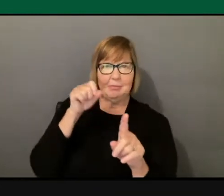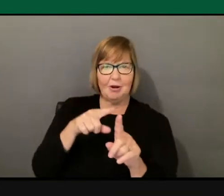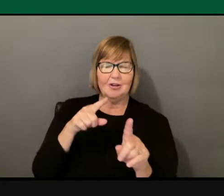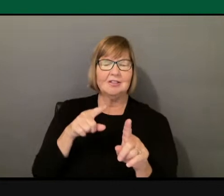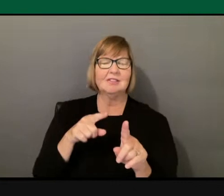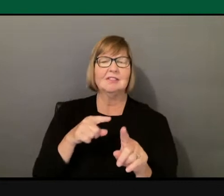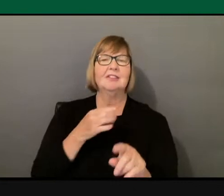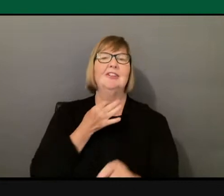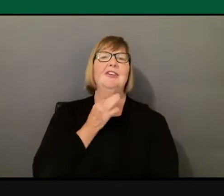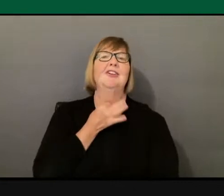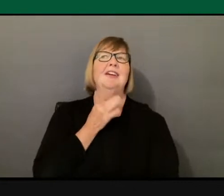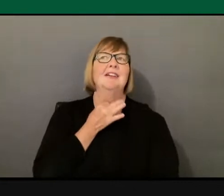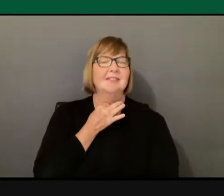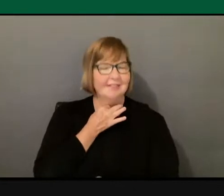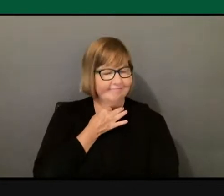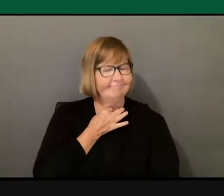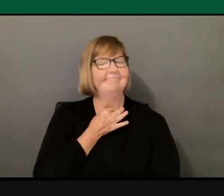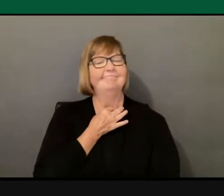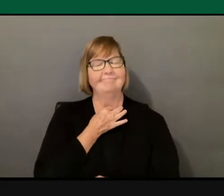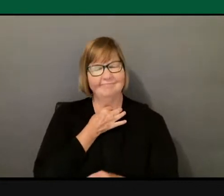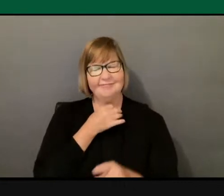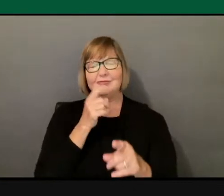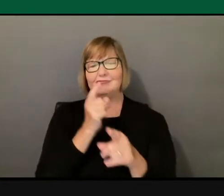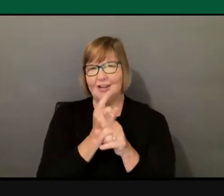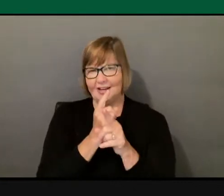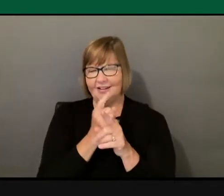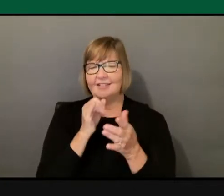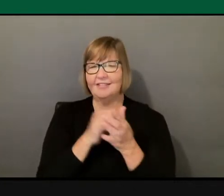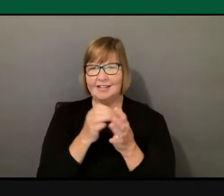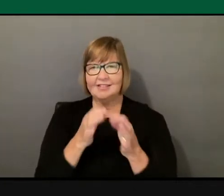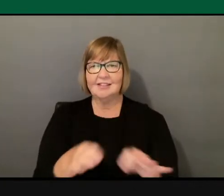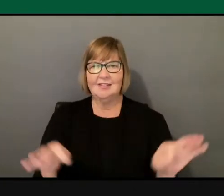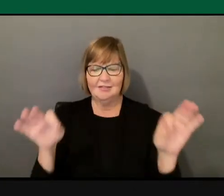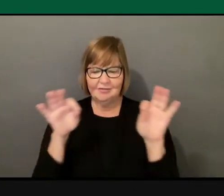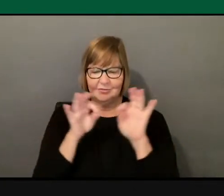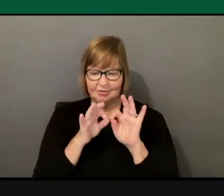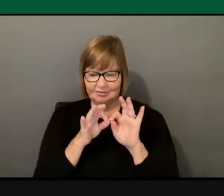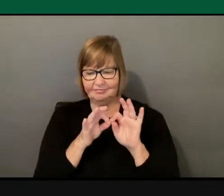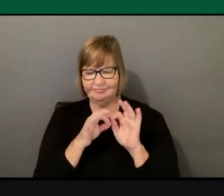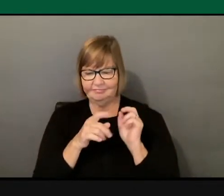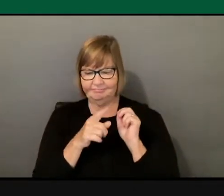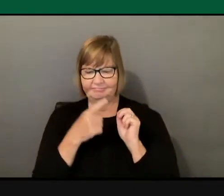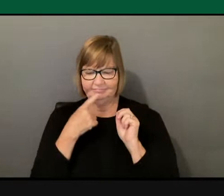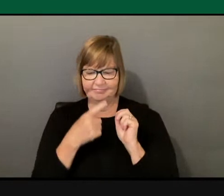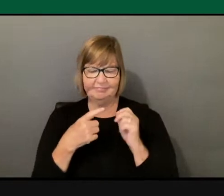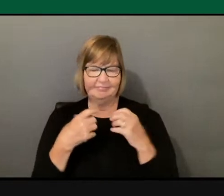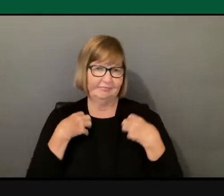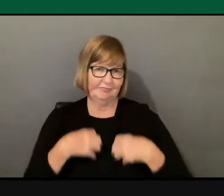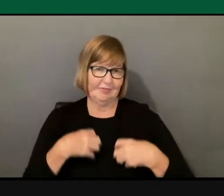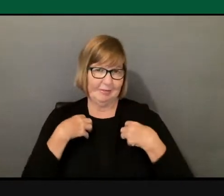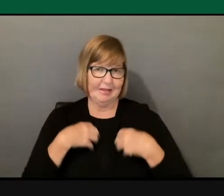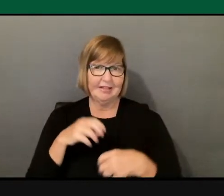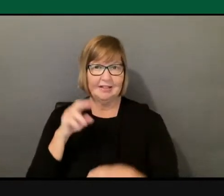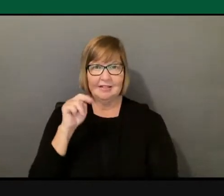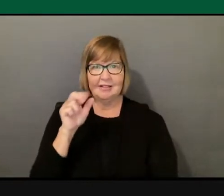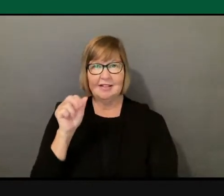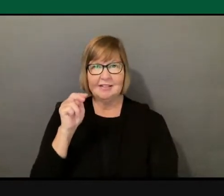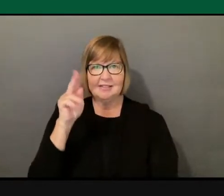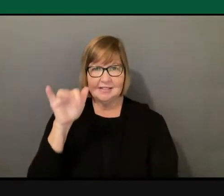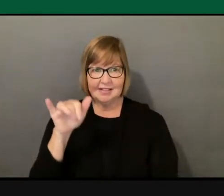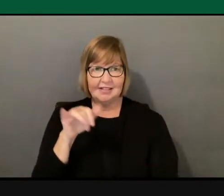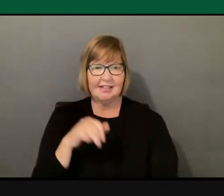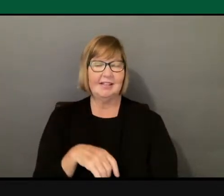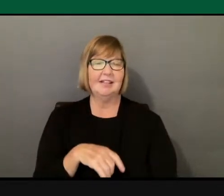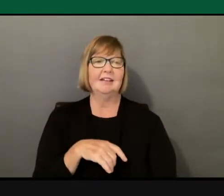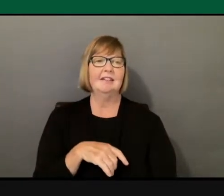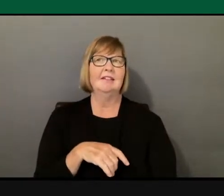of this. You're right, Rabbi Nancy. So, that's how I would look at it. I mean, I have reached out